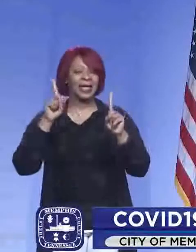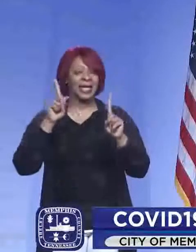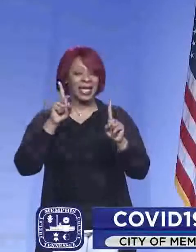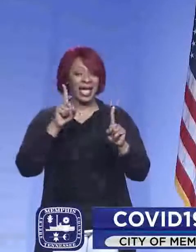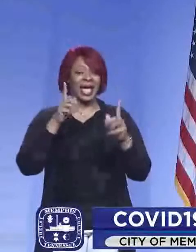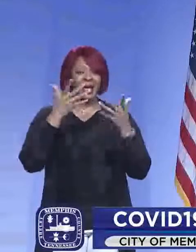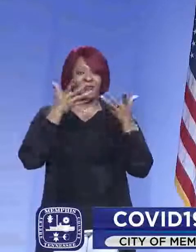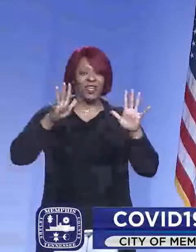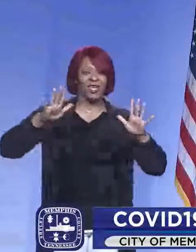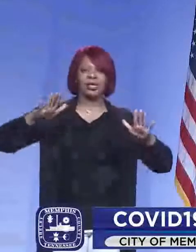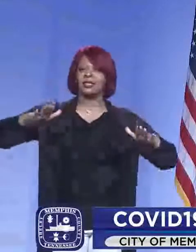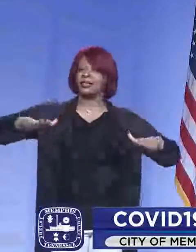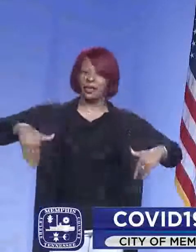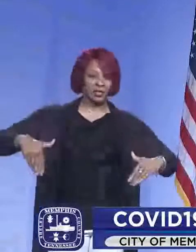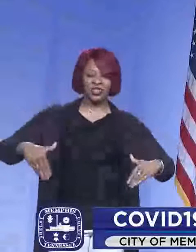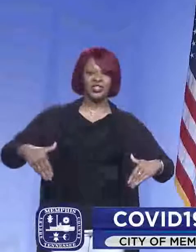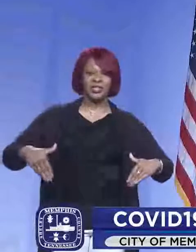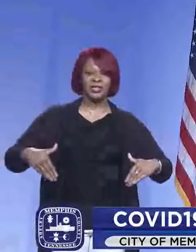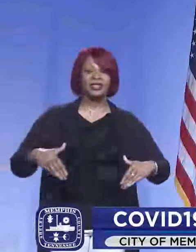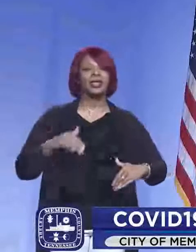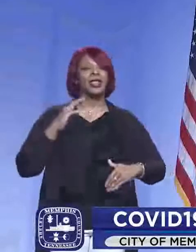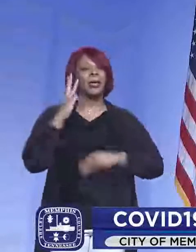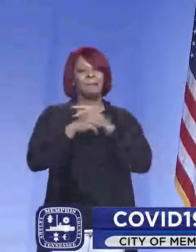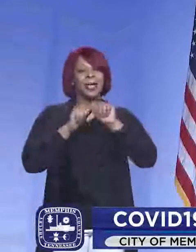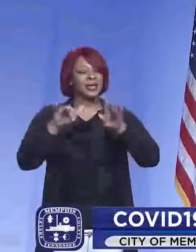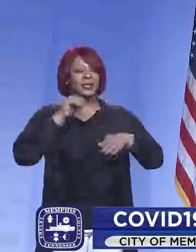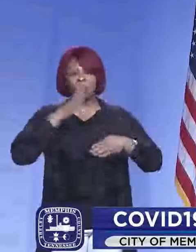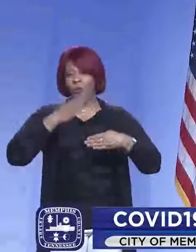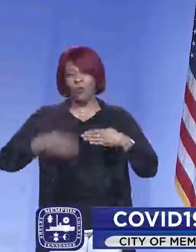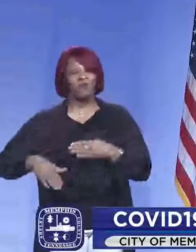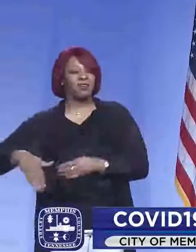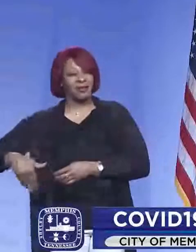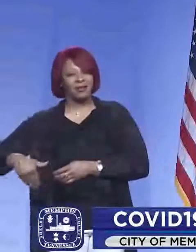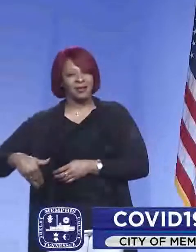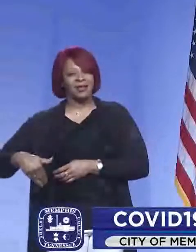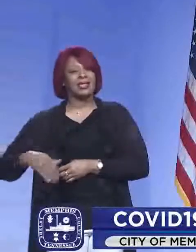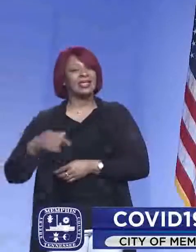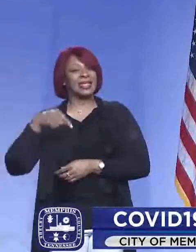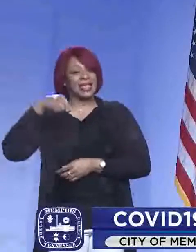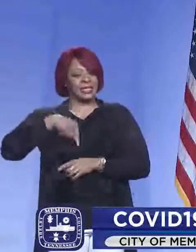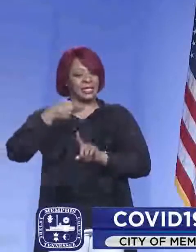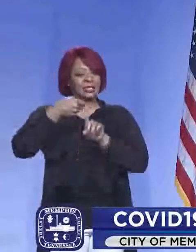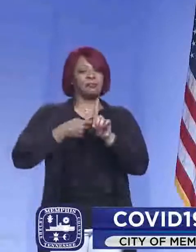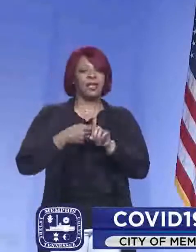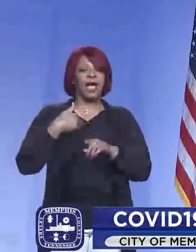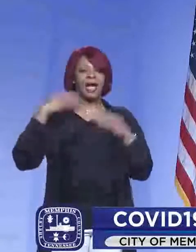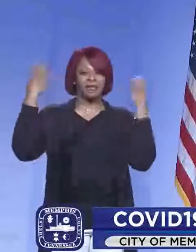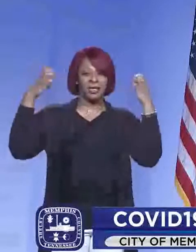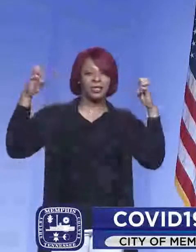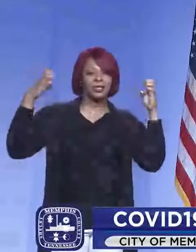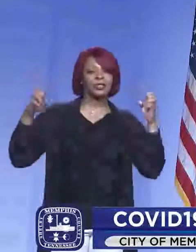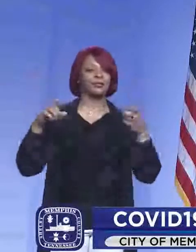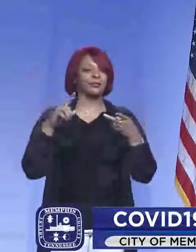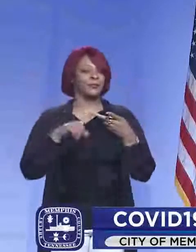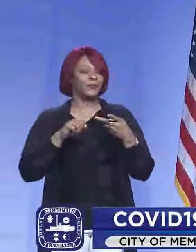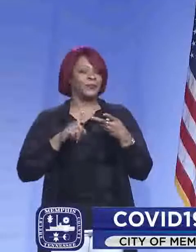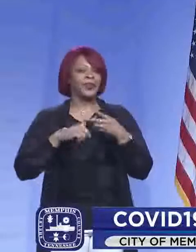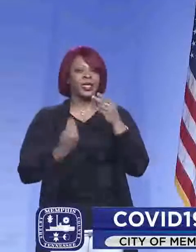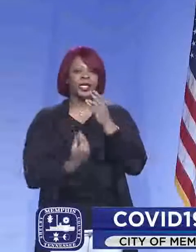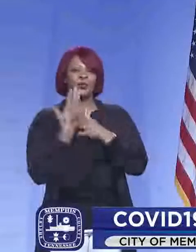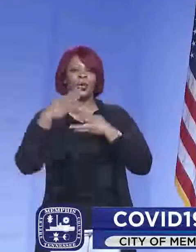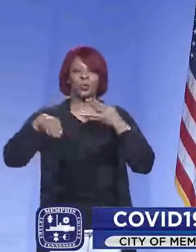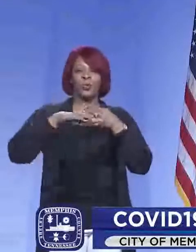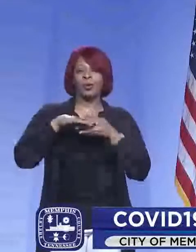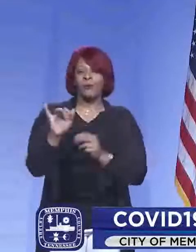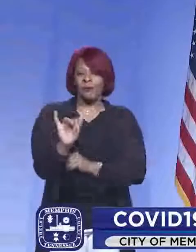woods. The pandemic is not over. And in this month we have Easter. We also have spring break.